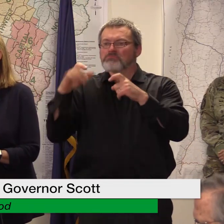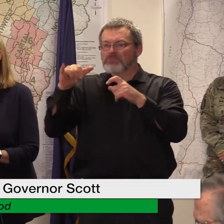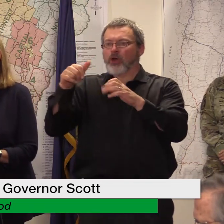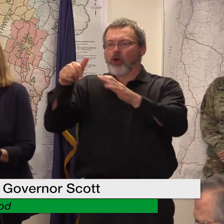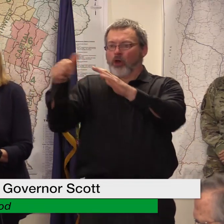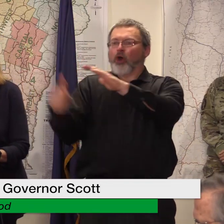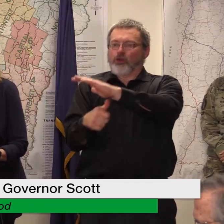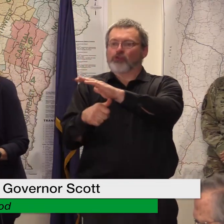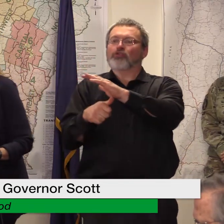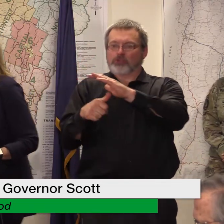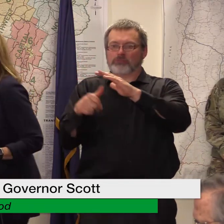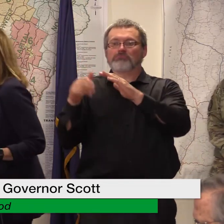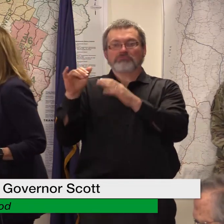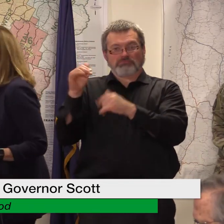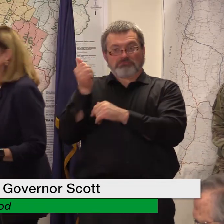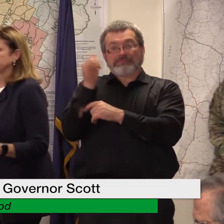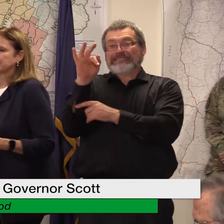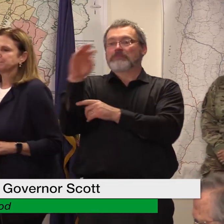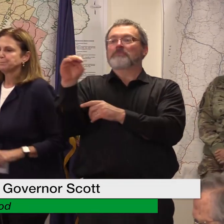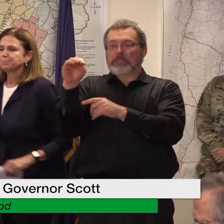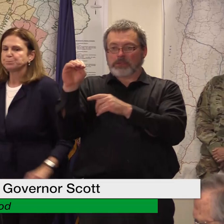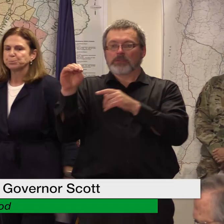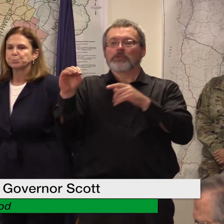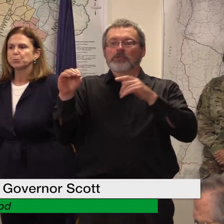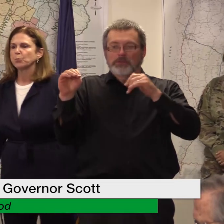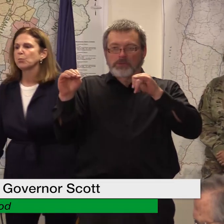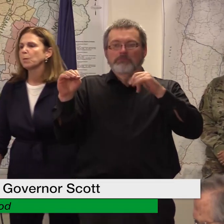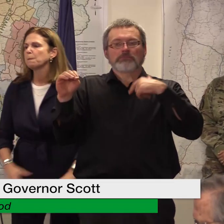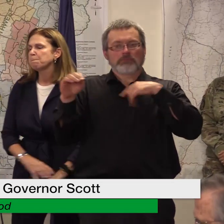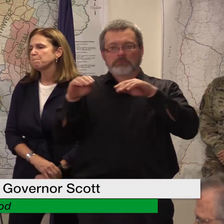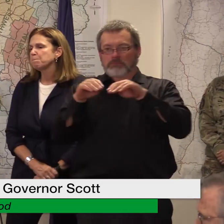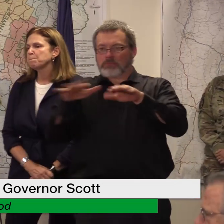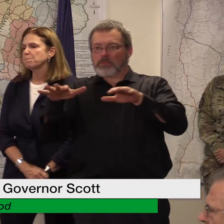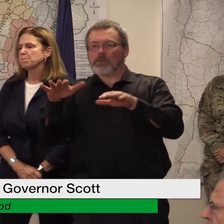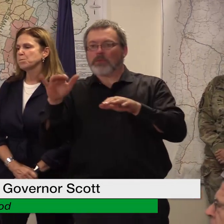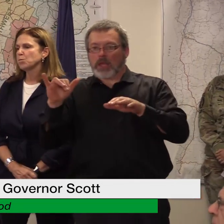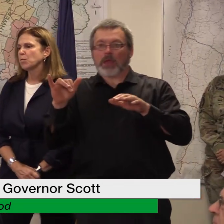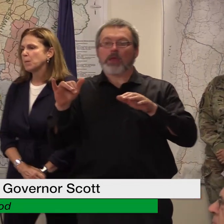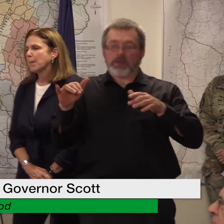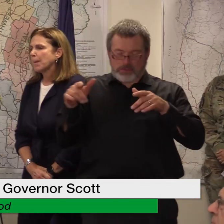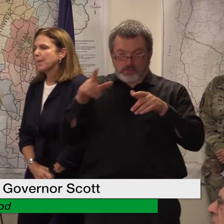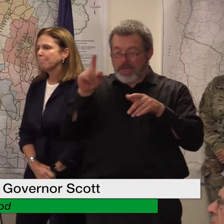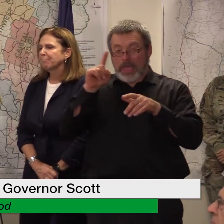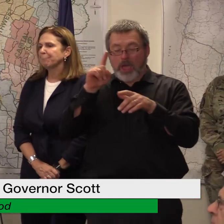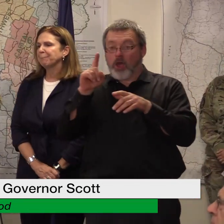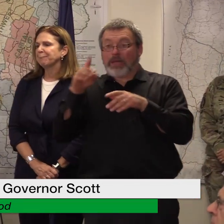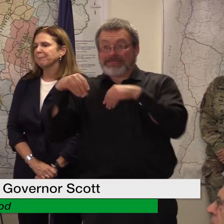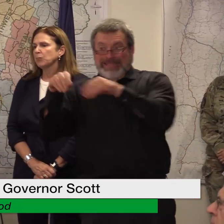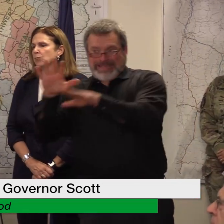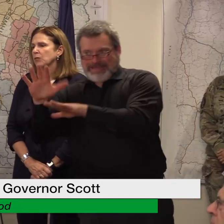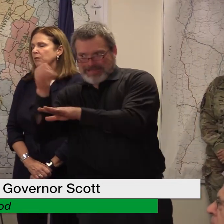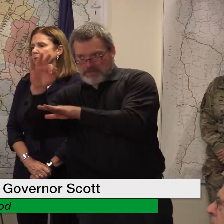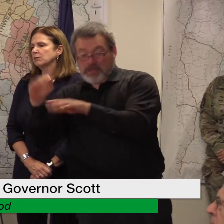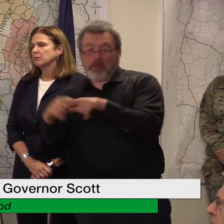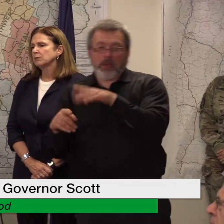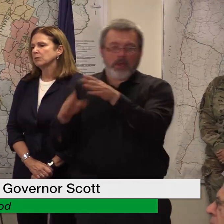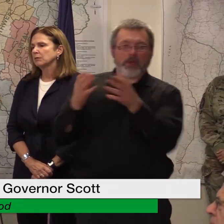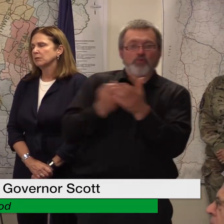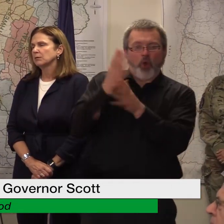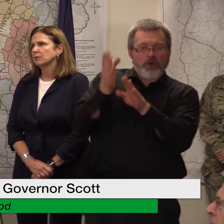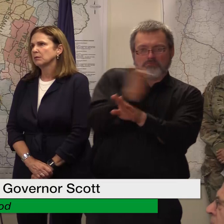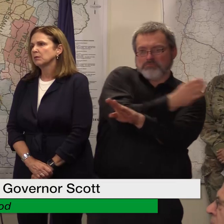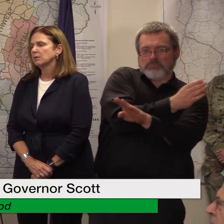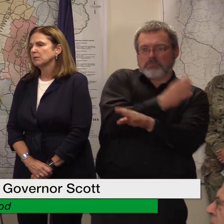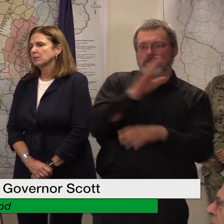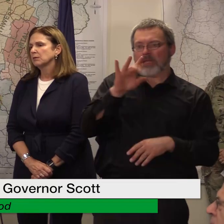remaining 19 million their retail operations okay okay and then in i'm sure this is a really complicated formula you guys have come up